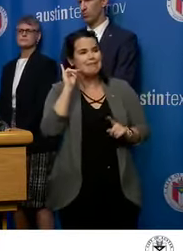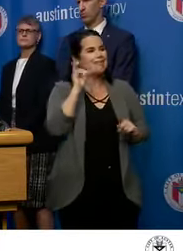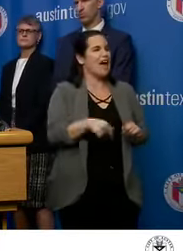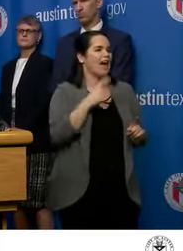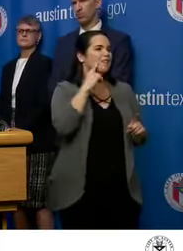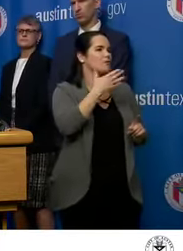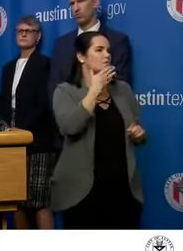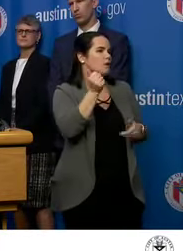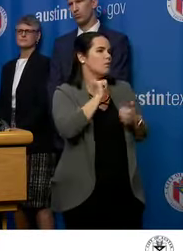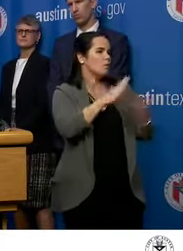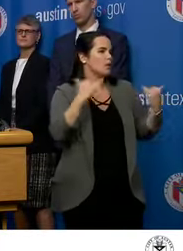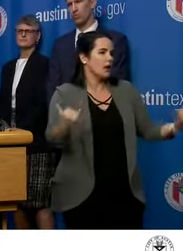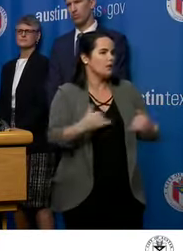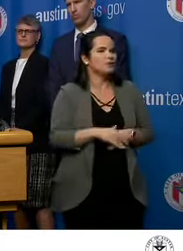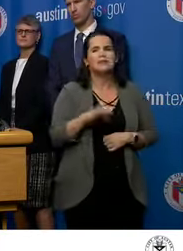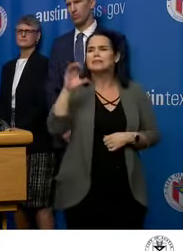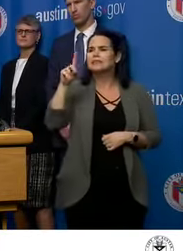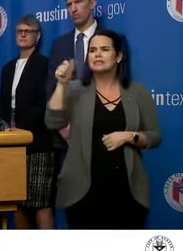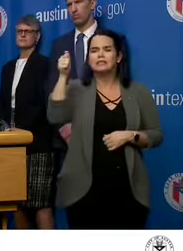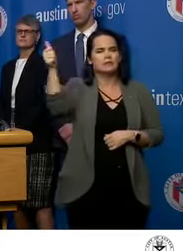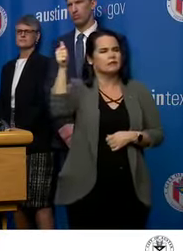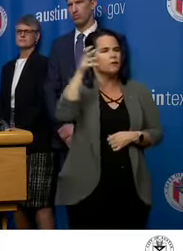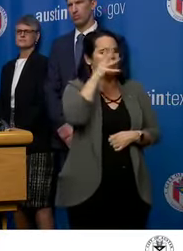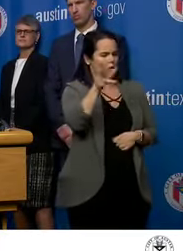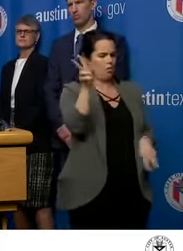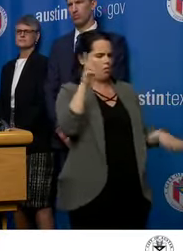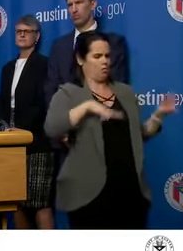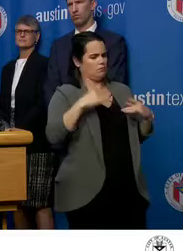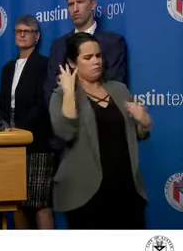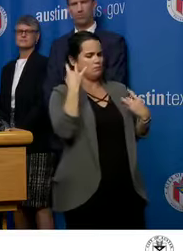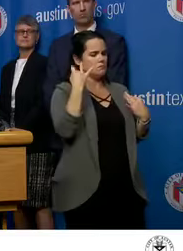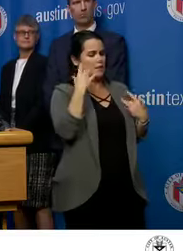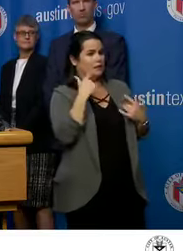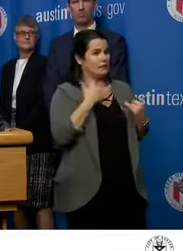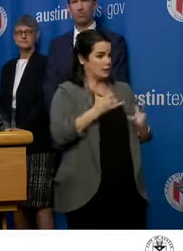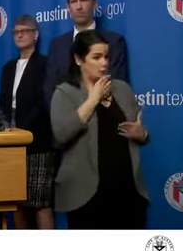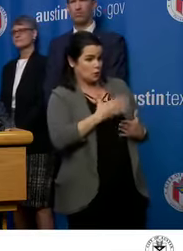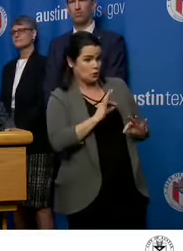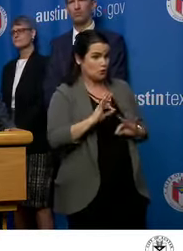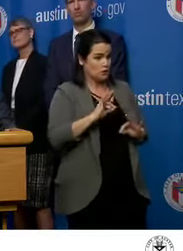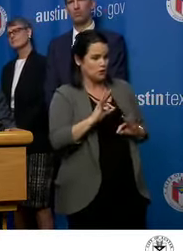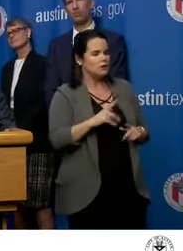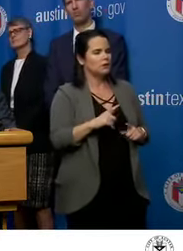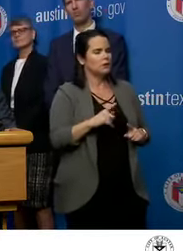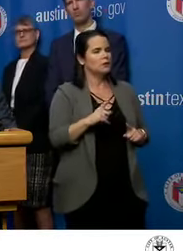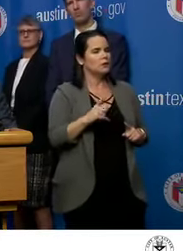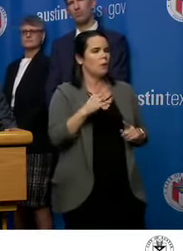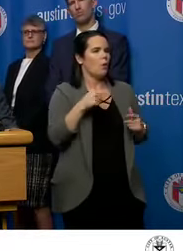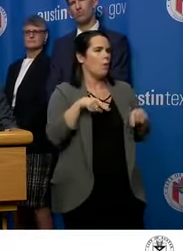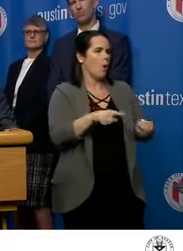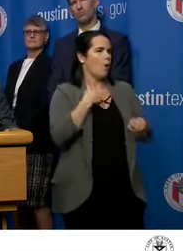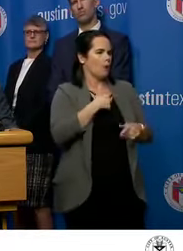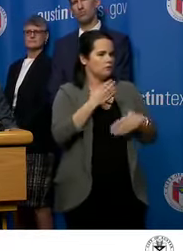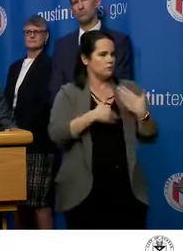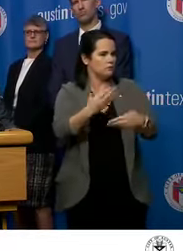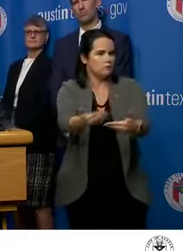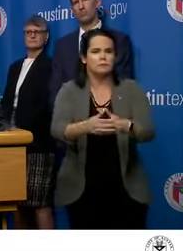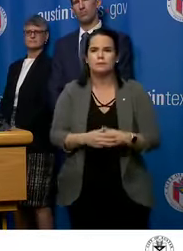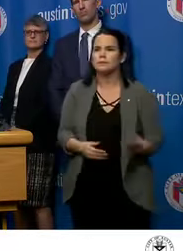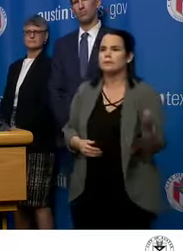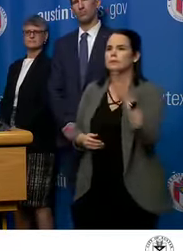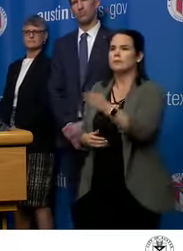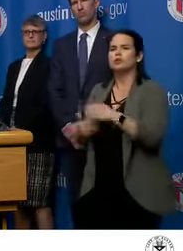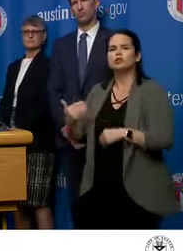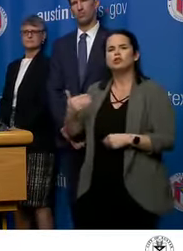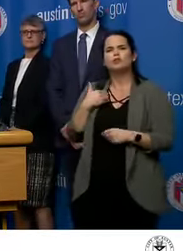that the CDC is going to continue to evaluate that process, uh, as we go. Do y'all have triggers or guidelines for the coronavirus